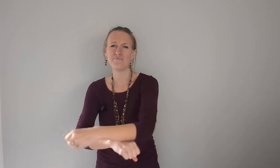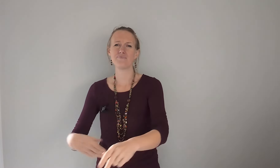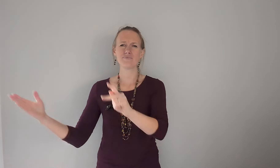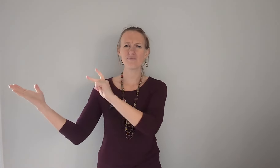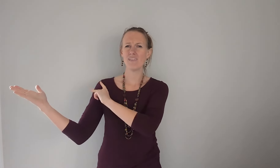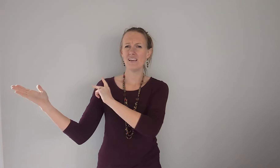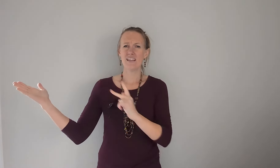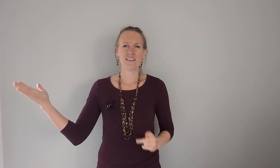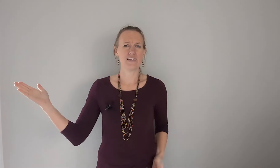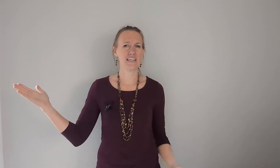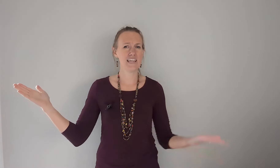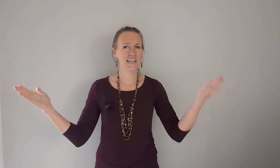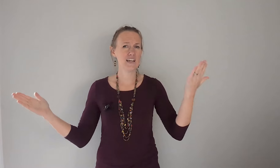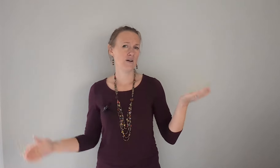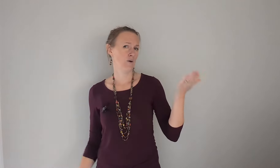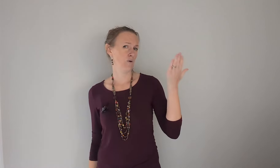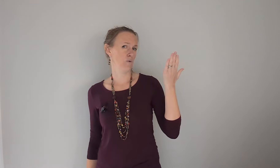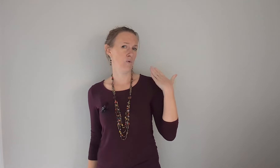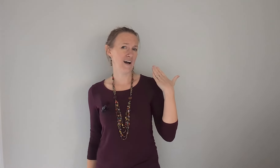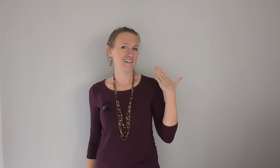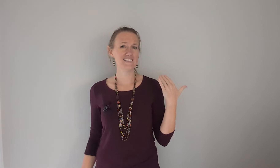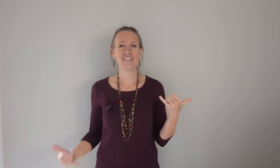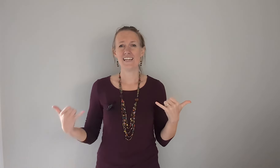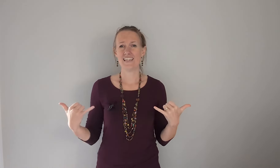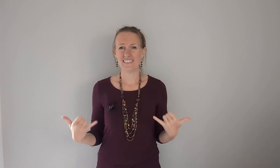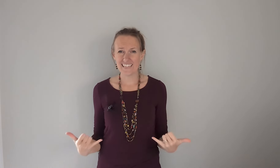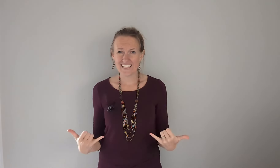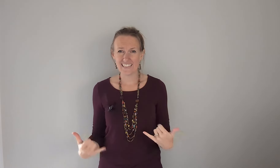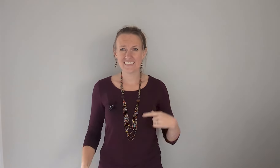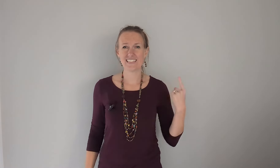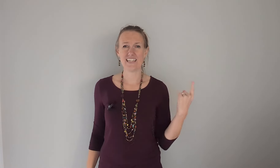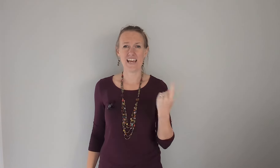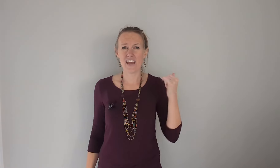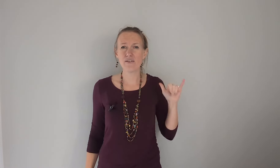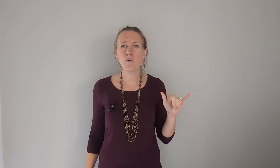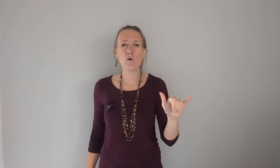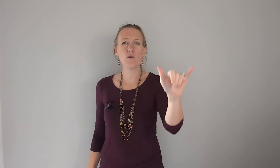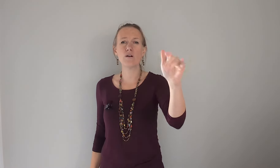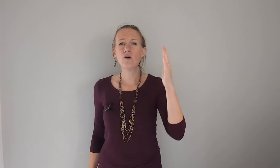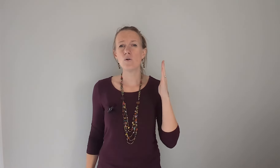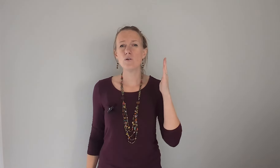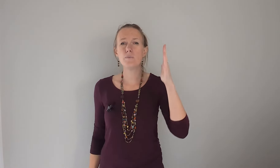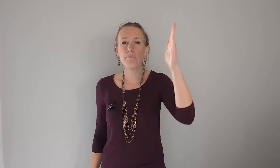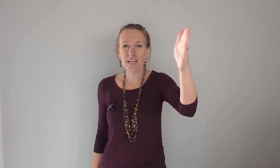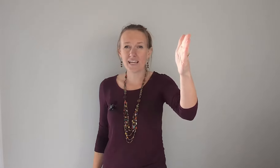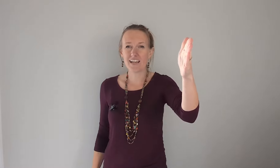the king who was and is and evermore will be